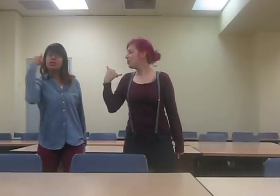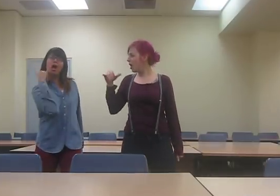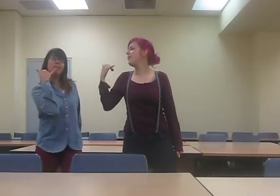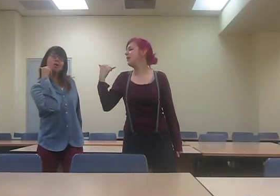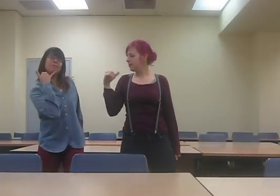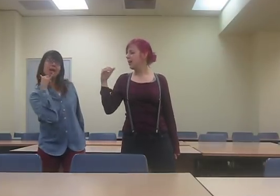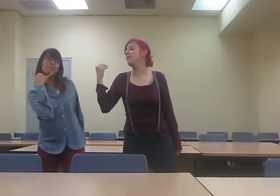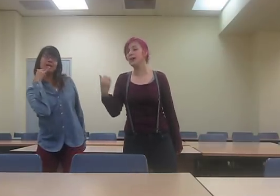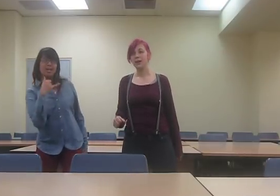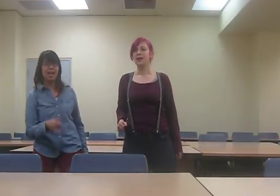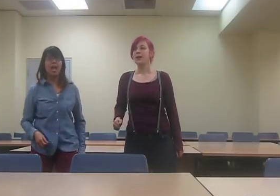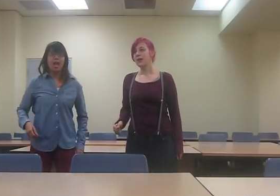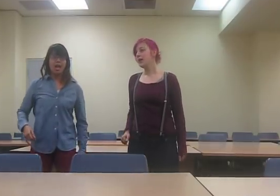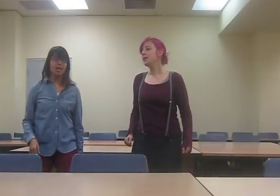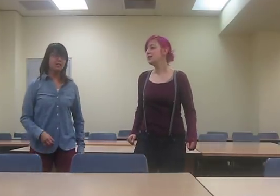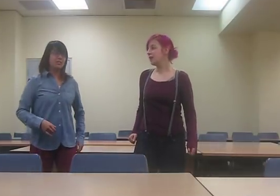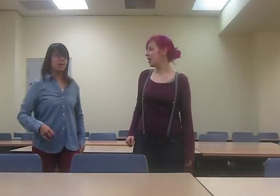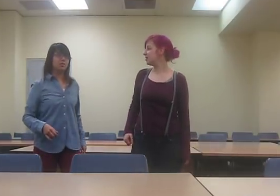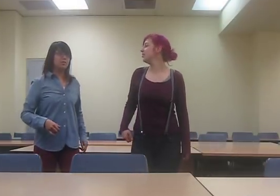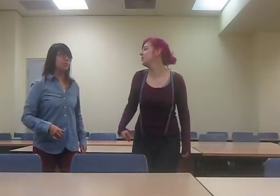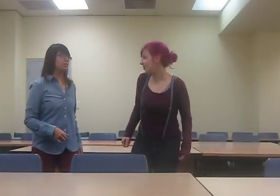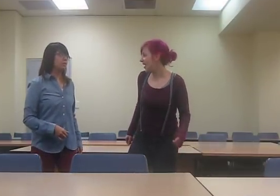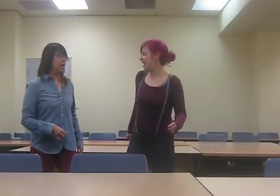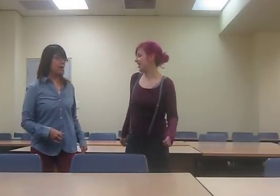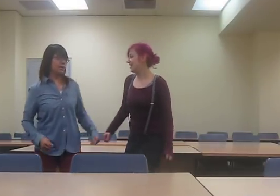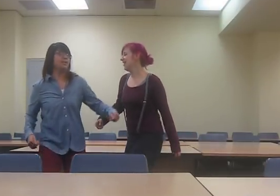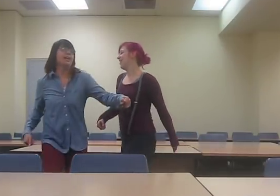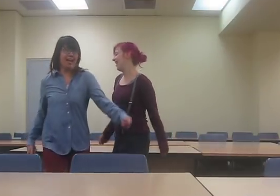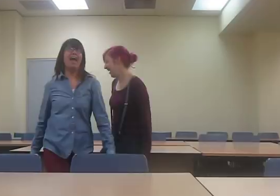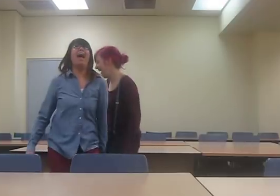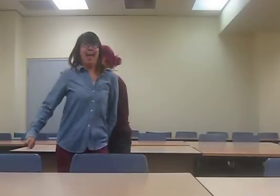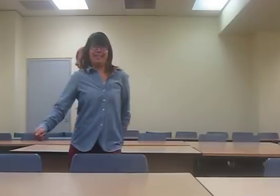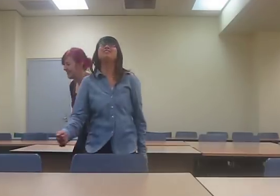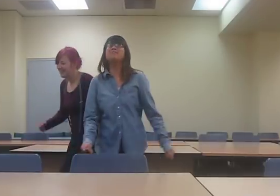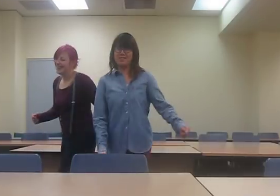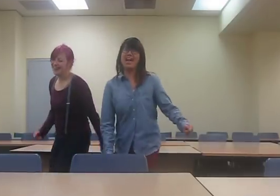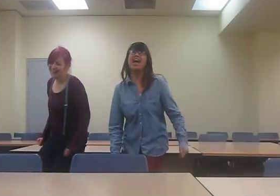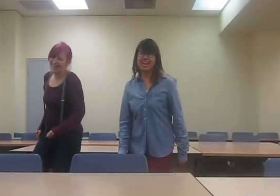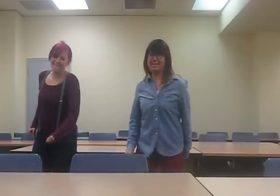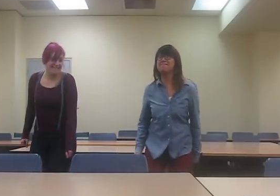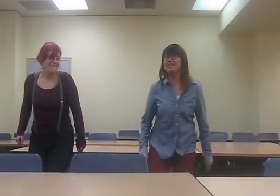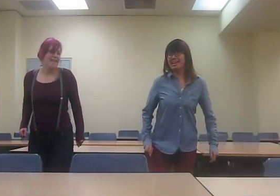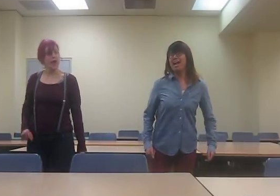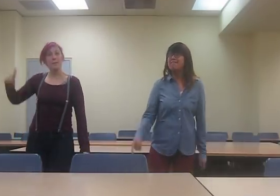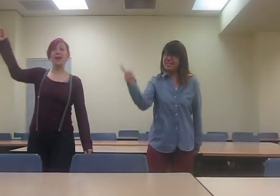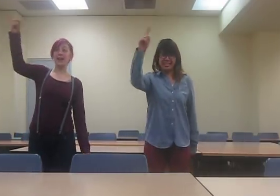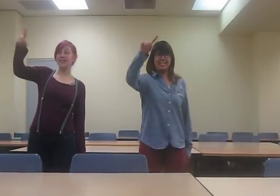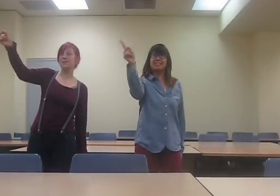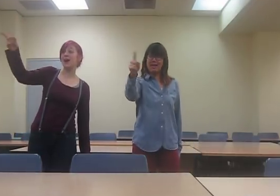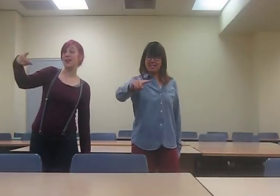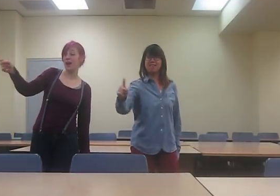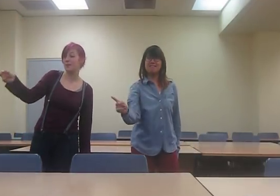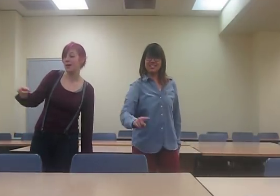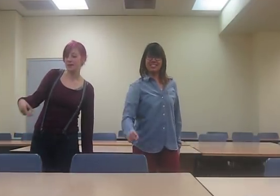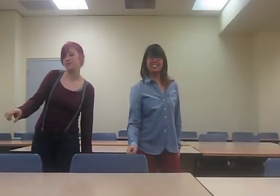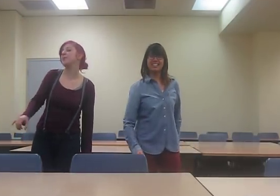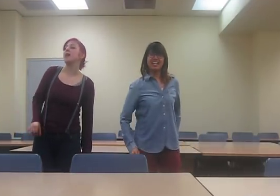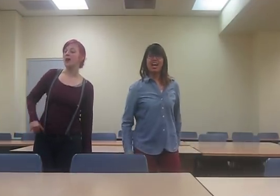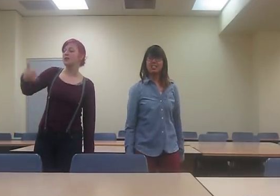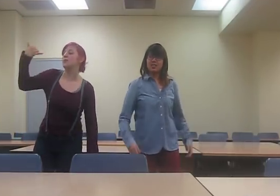call me, baby It's hard to look right Got you, baby But here's my number So